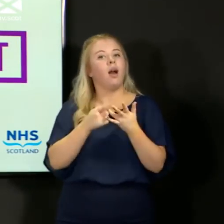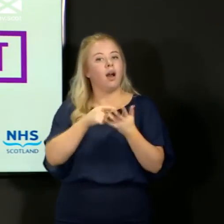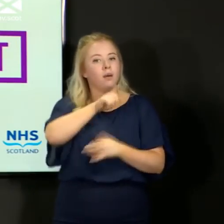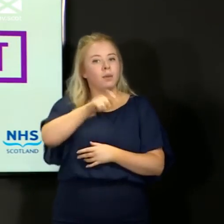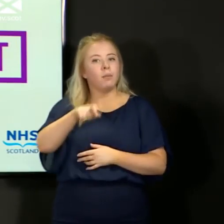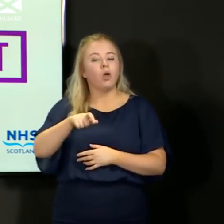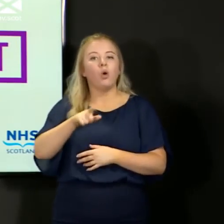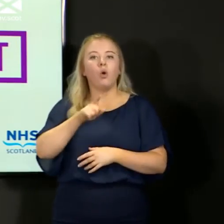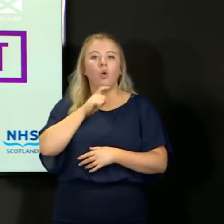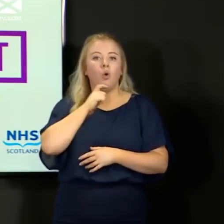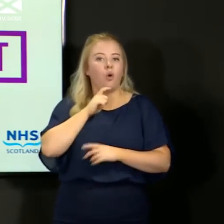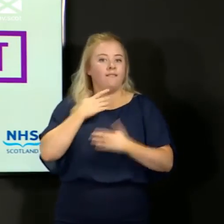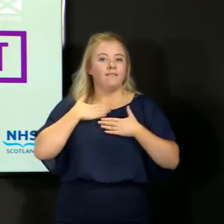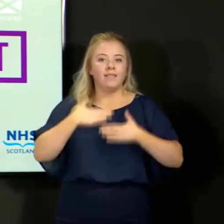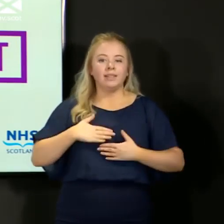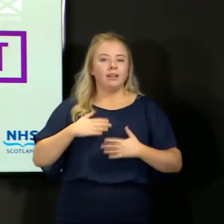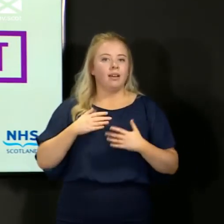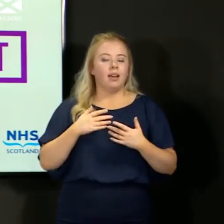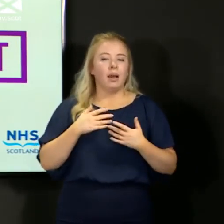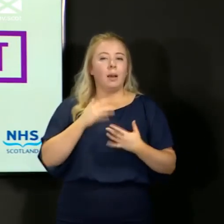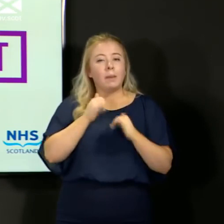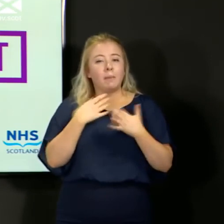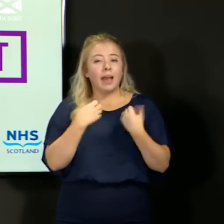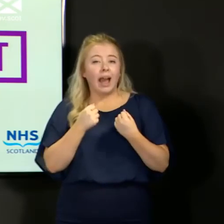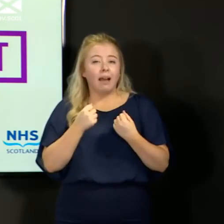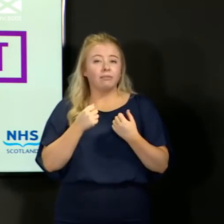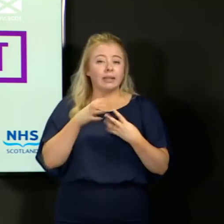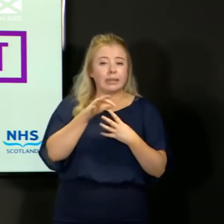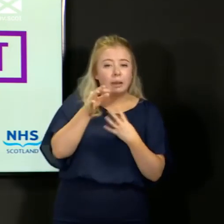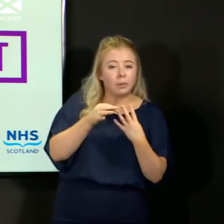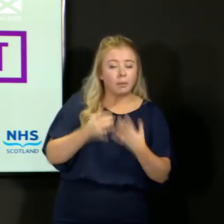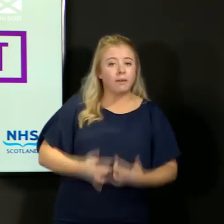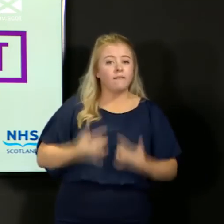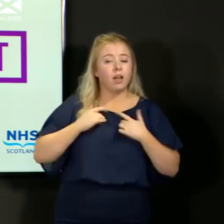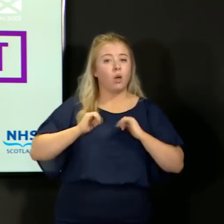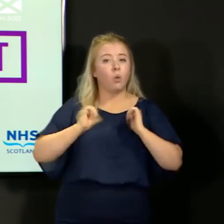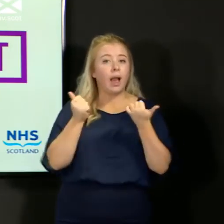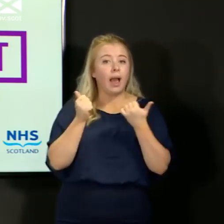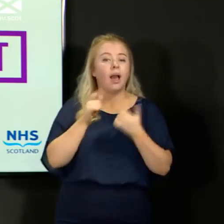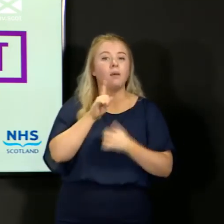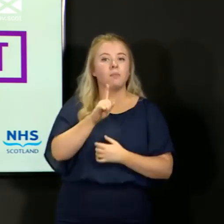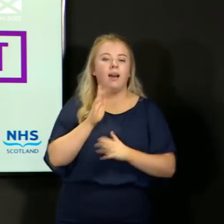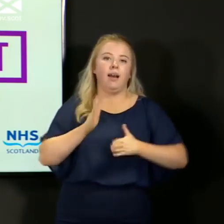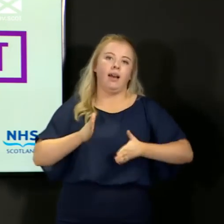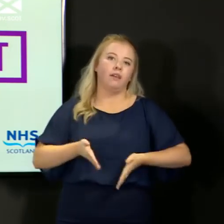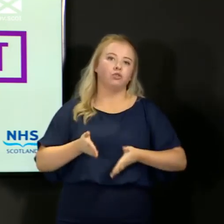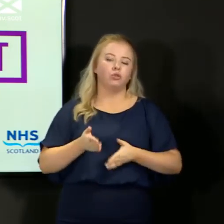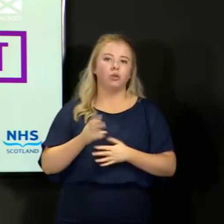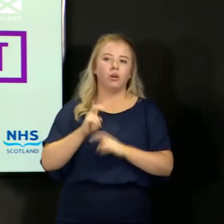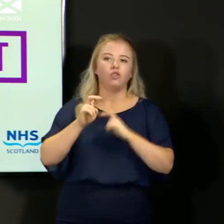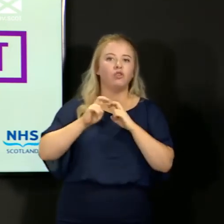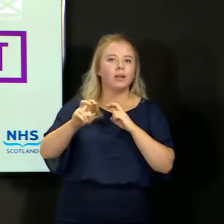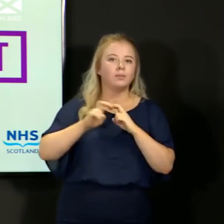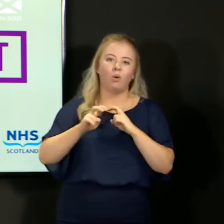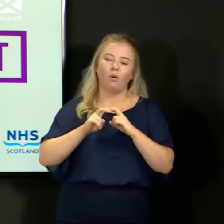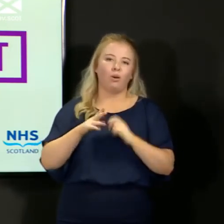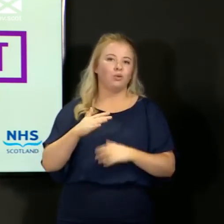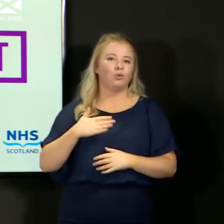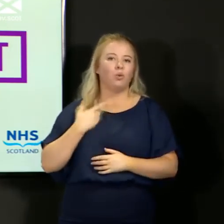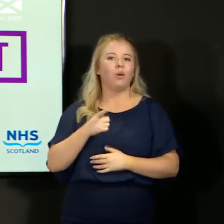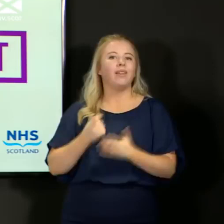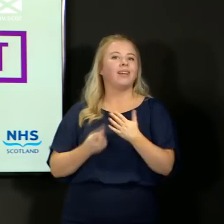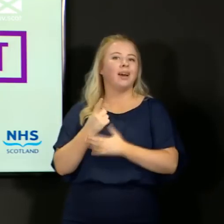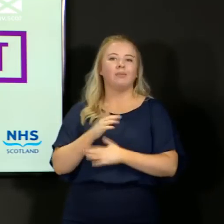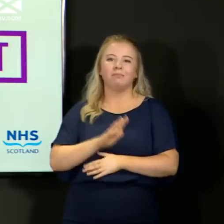physically, they may have symptoms, but they feel well enough, but actually they have to go in public transport. Well, we're not wanting